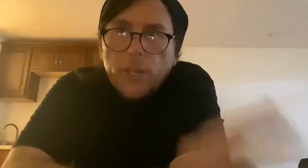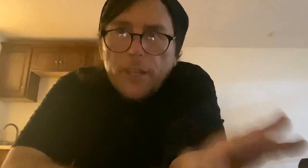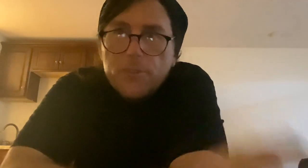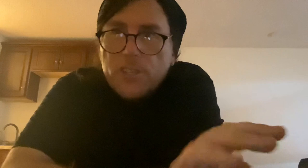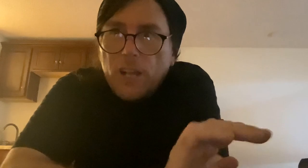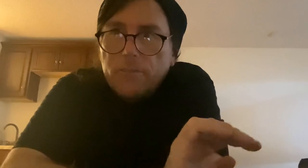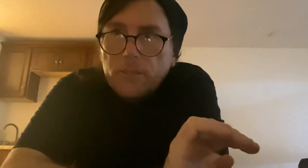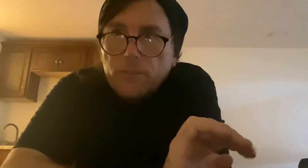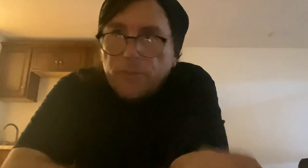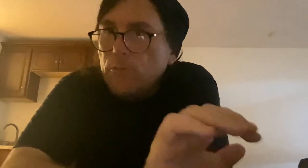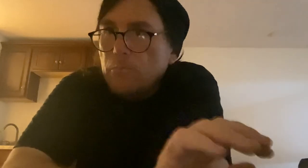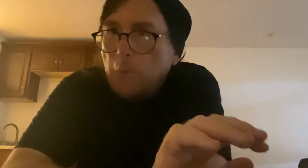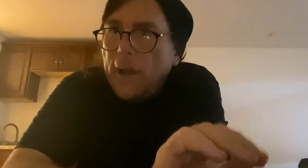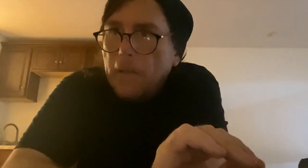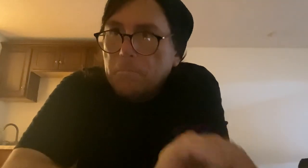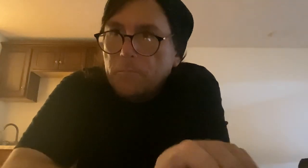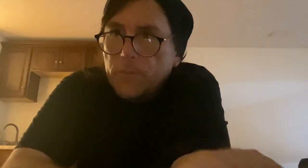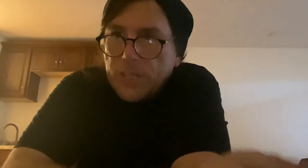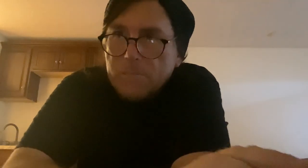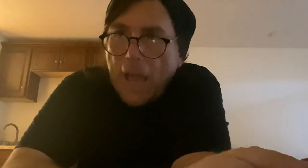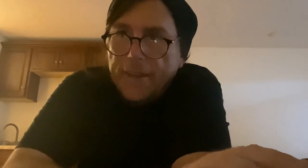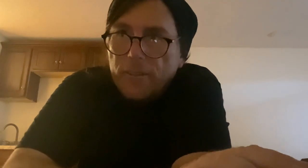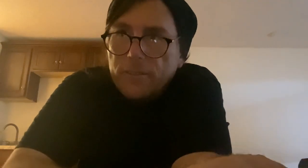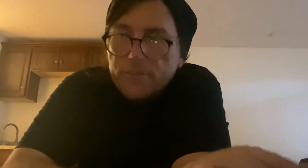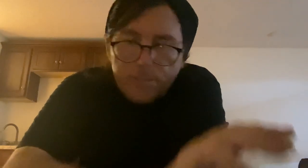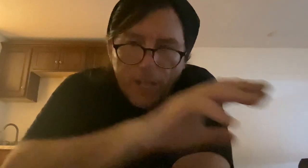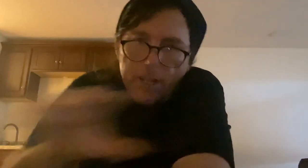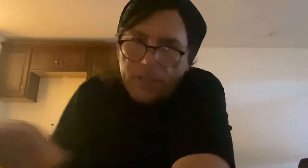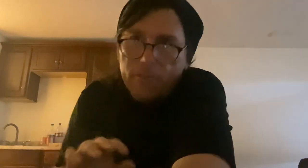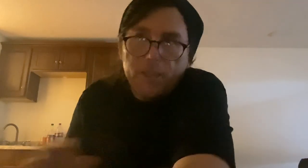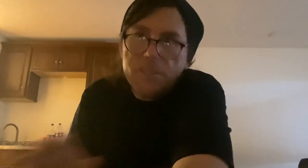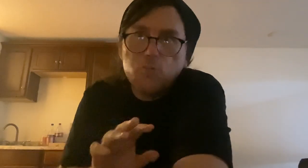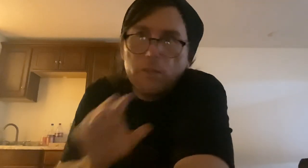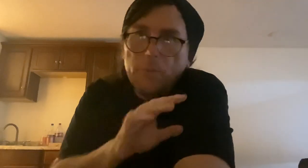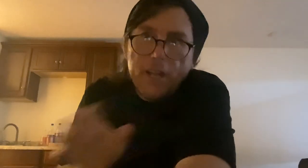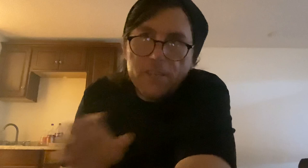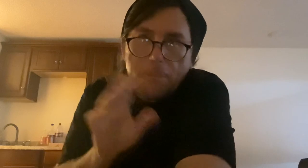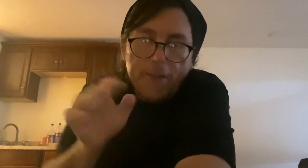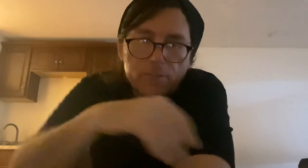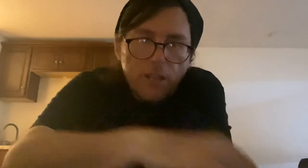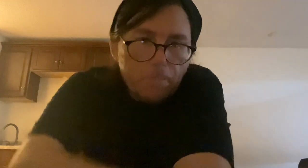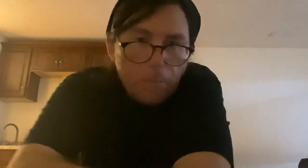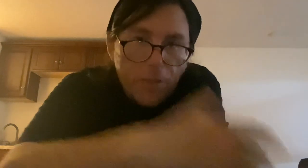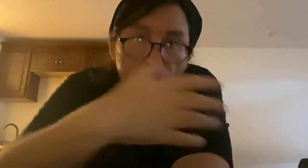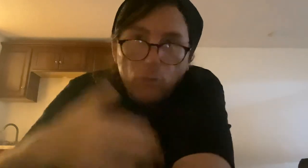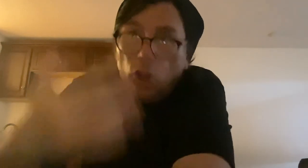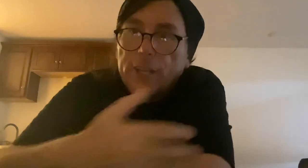getting your stuff viewed by these panels. You know, because each one of them has panels of people that look